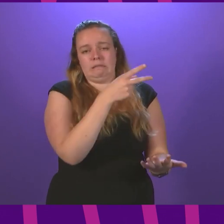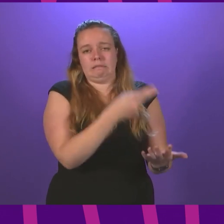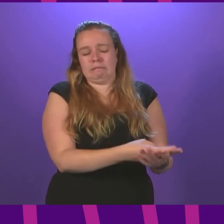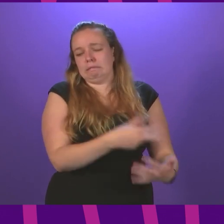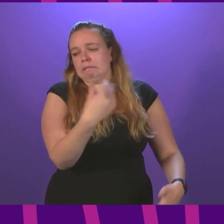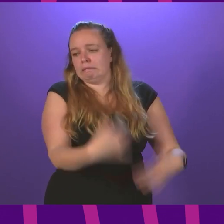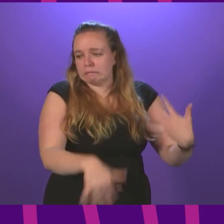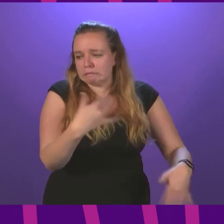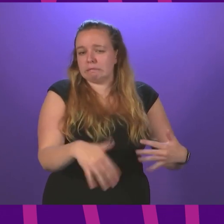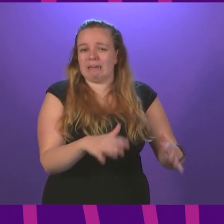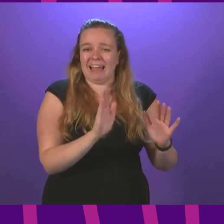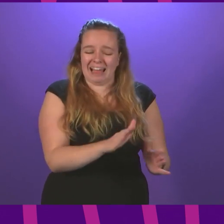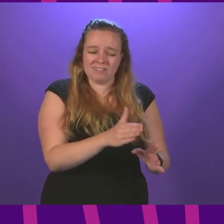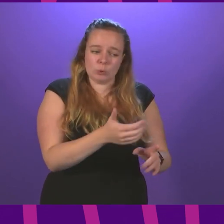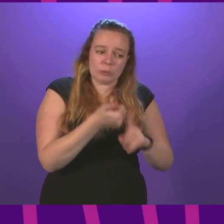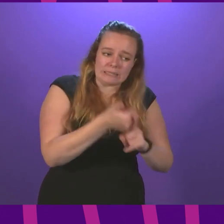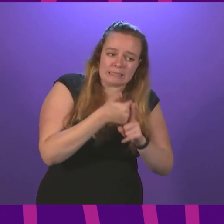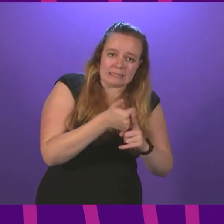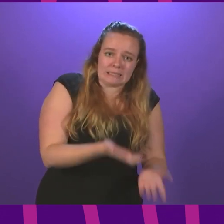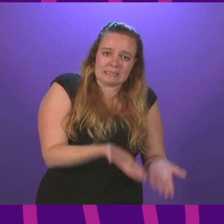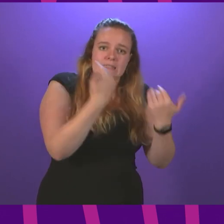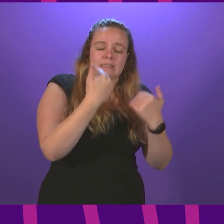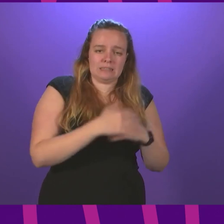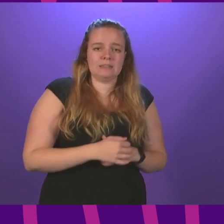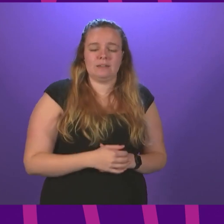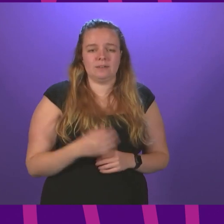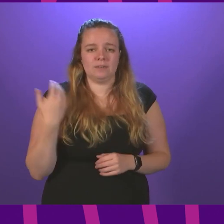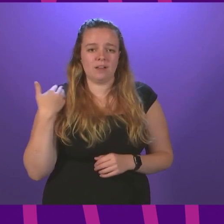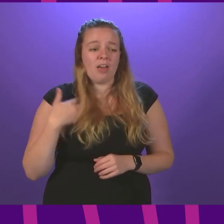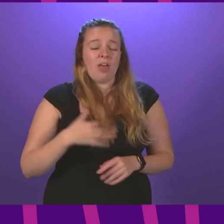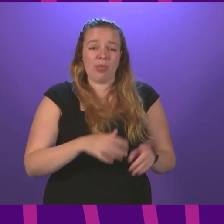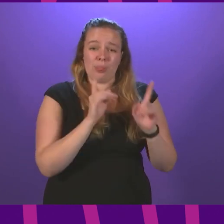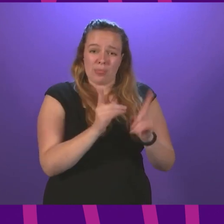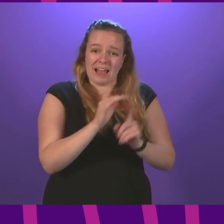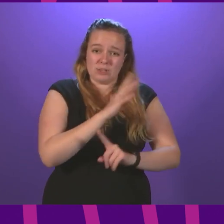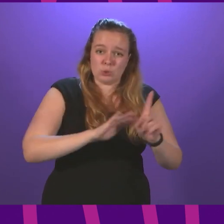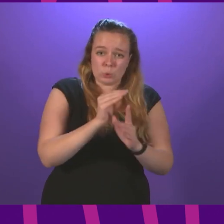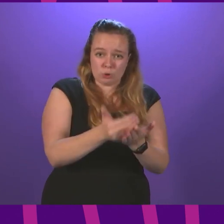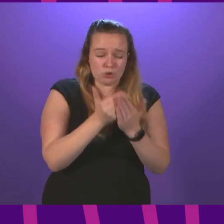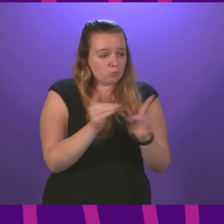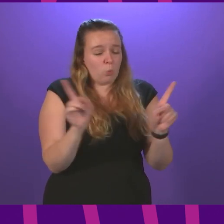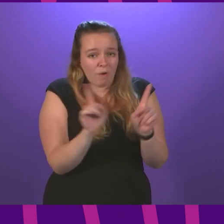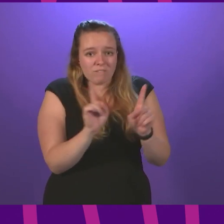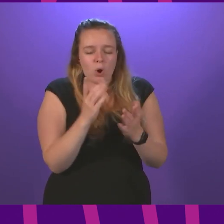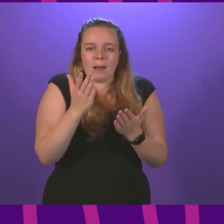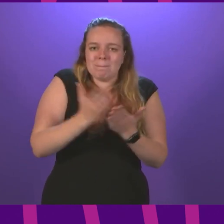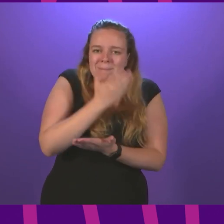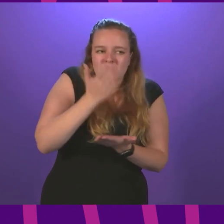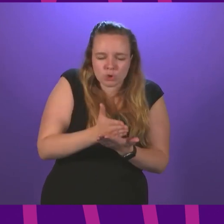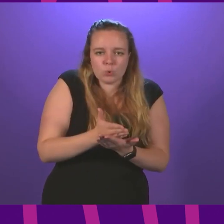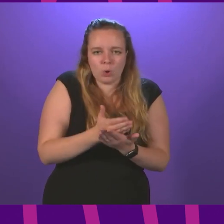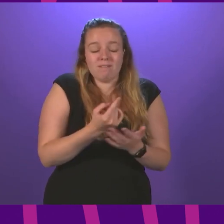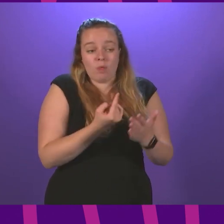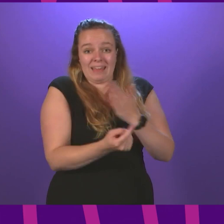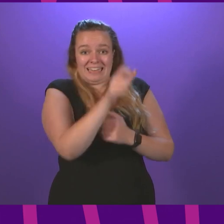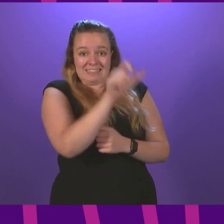and have to pick them back up. And that's what social security is all about. It's about making sure that